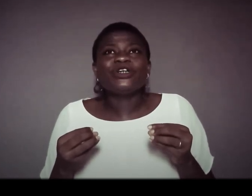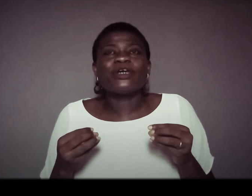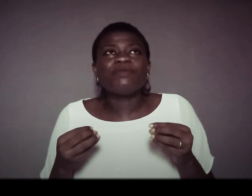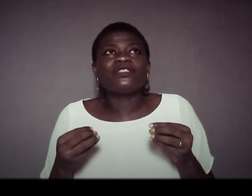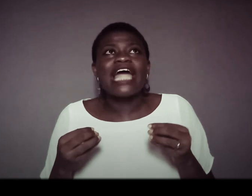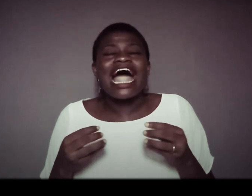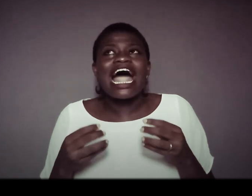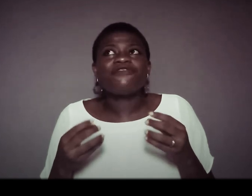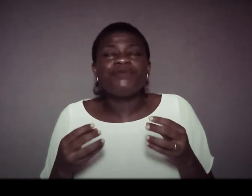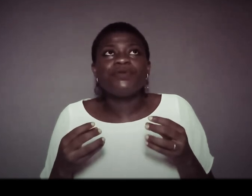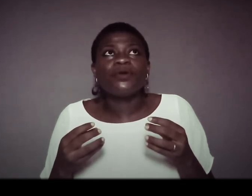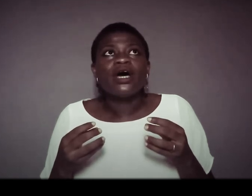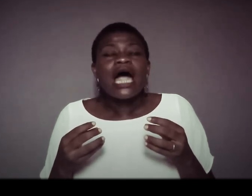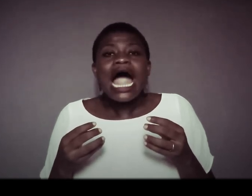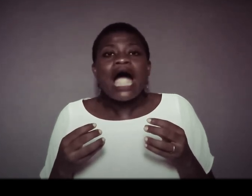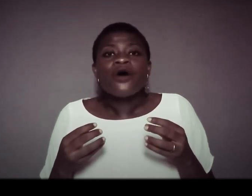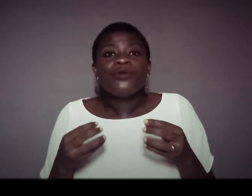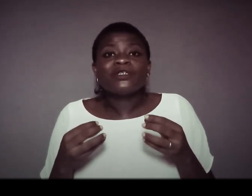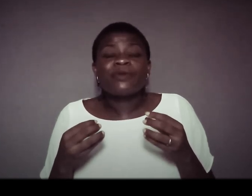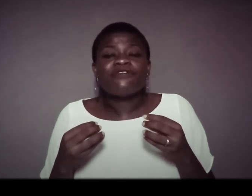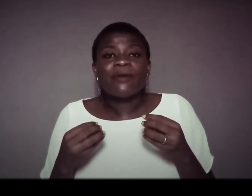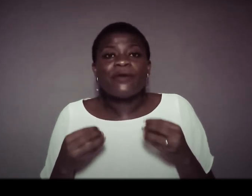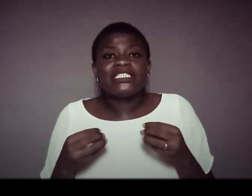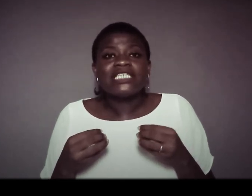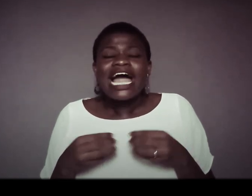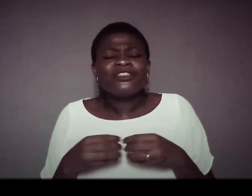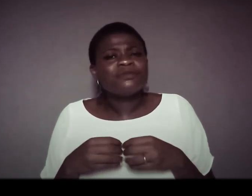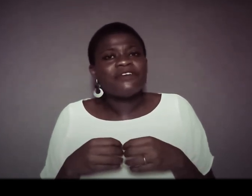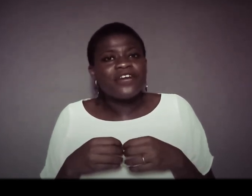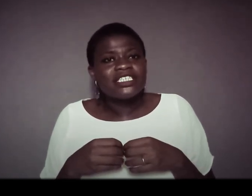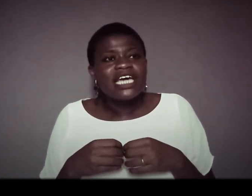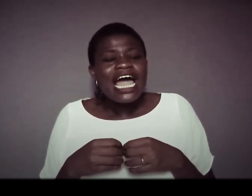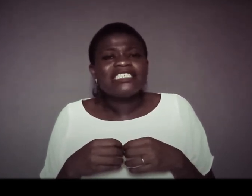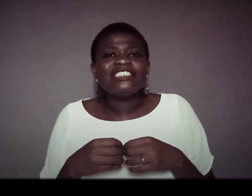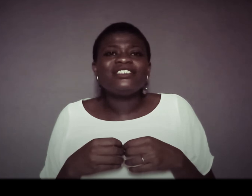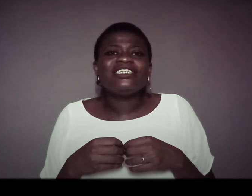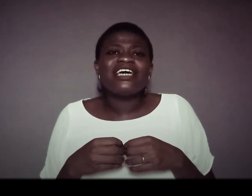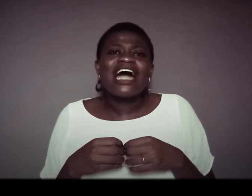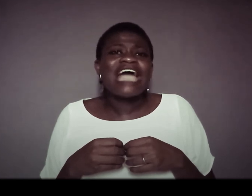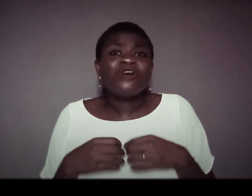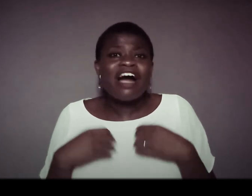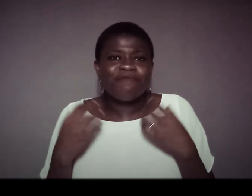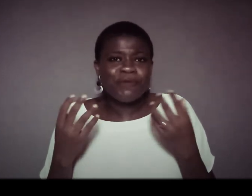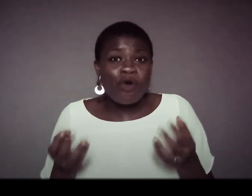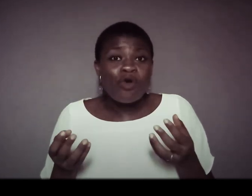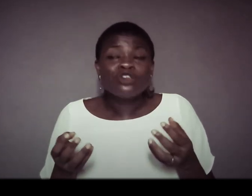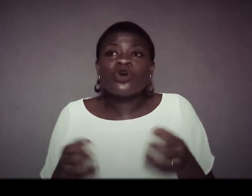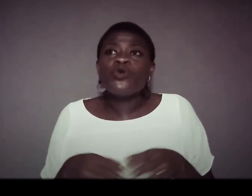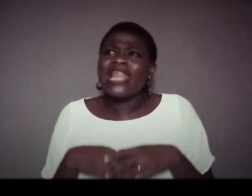some people say i have people ah when i was praying for my wedding i told my friend i said i don't have people so who will i